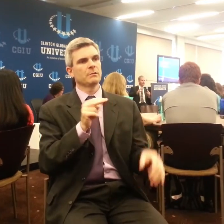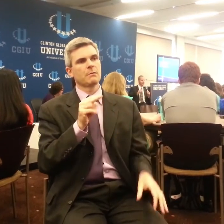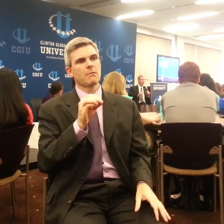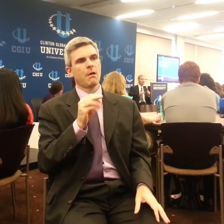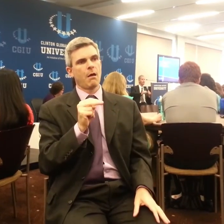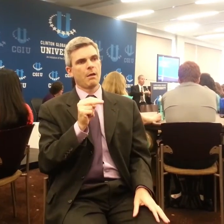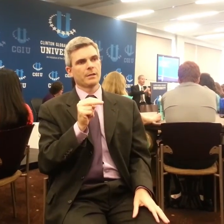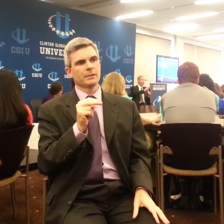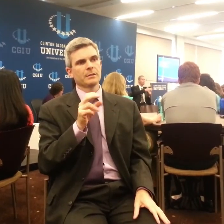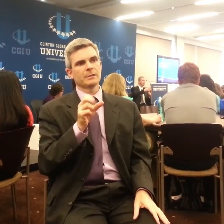say, well...